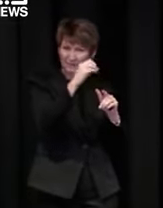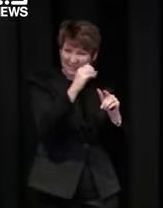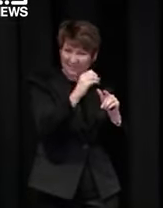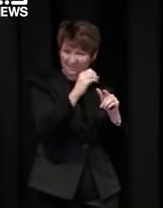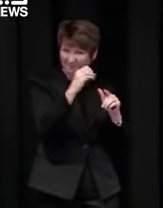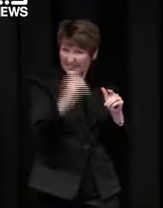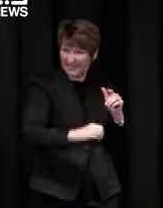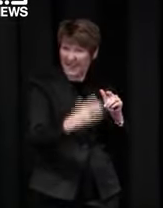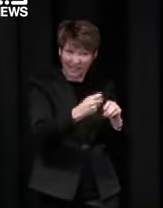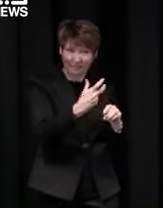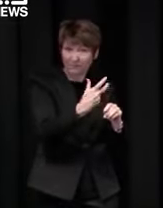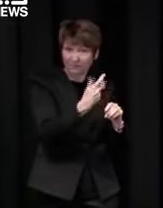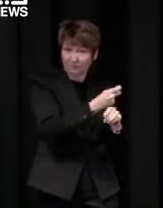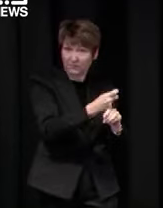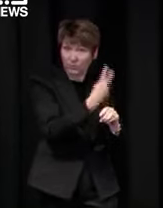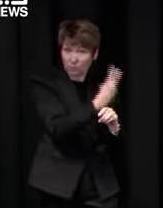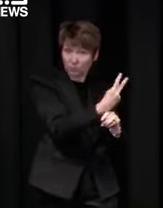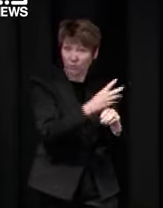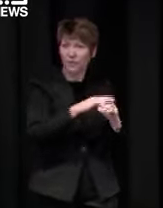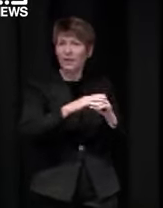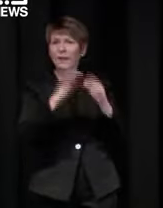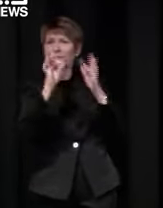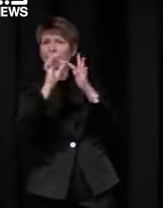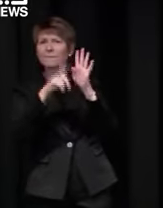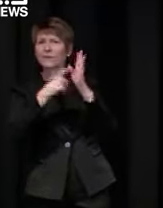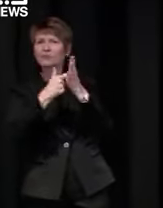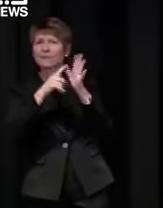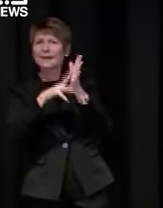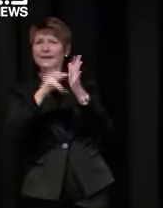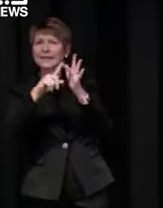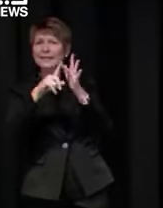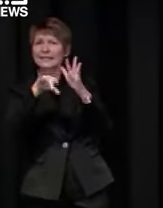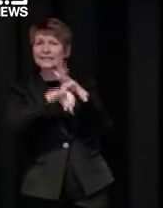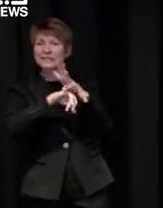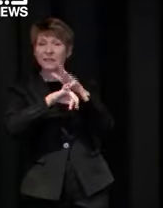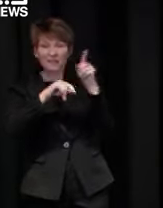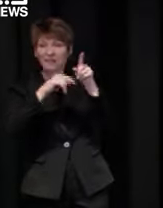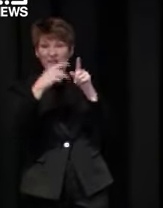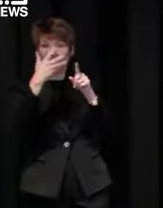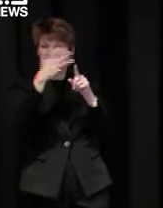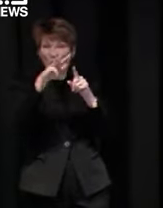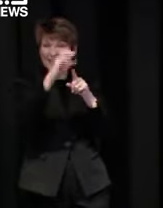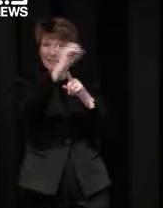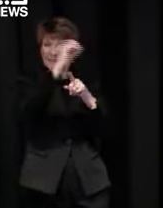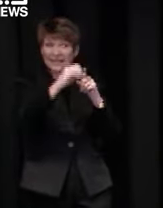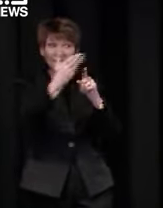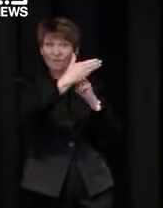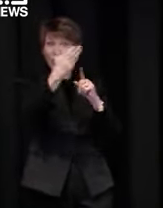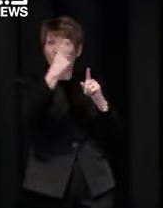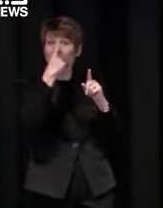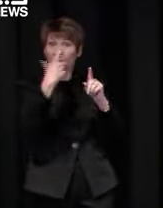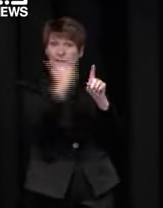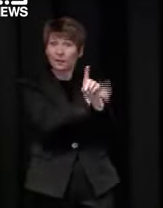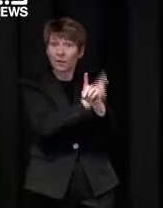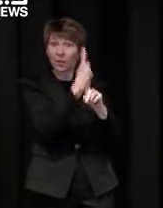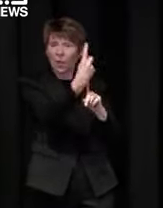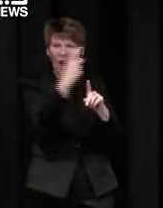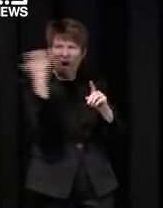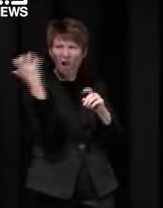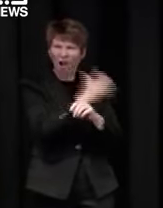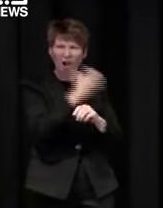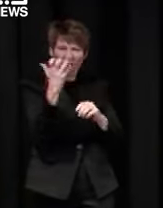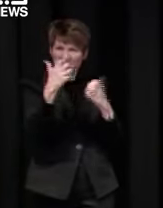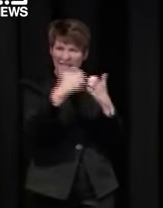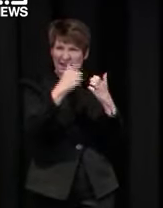Avoca they have a 64% double dose rate and a 90% single dose rate so extremely high vaccination